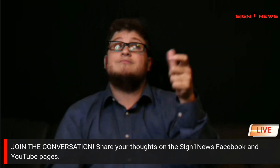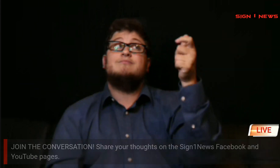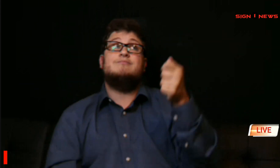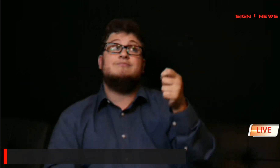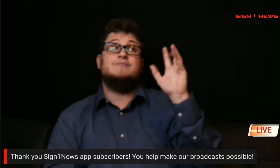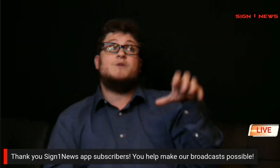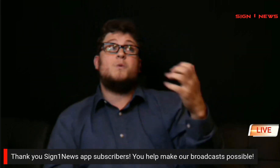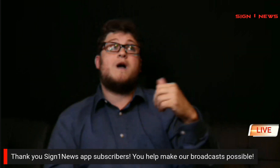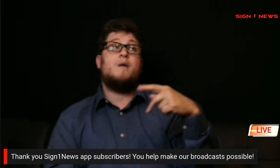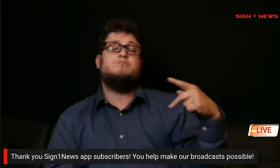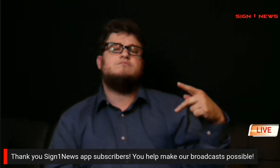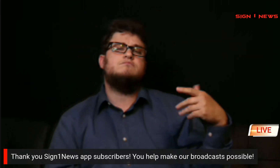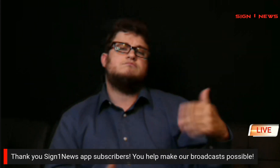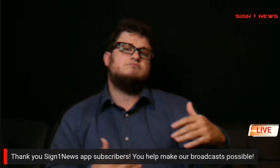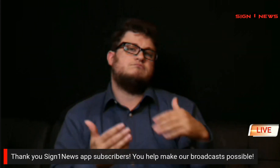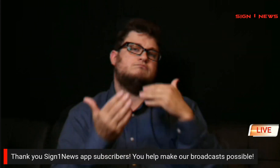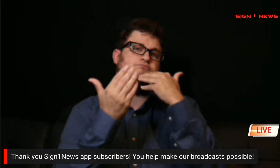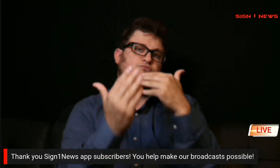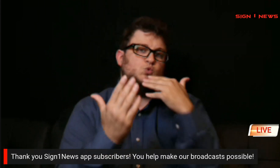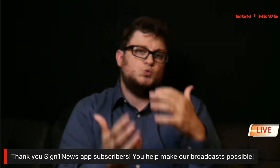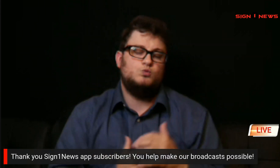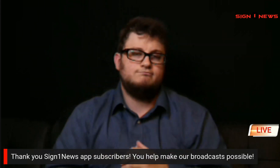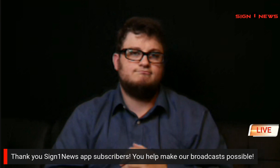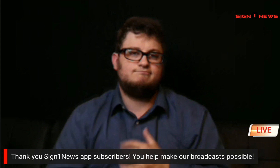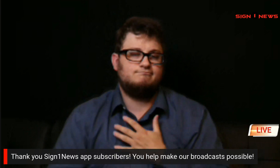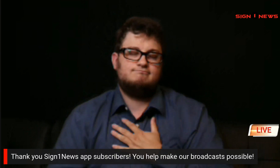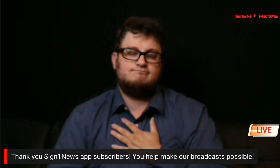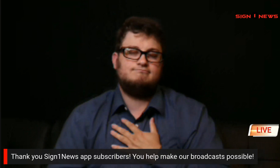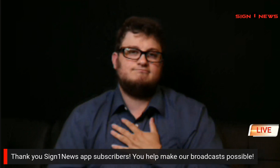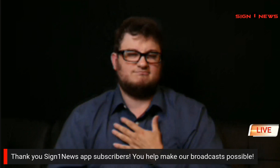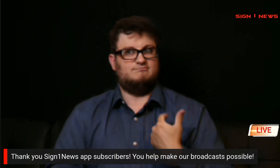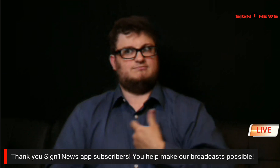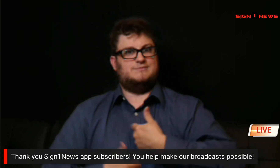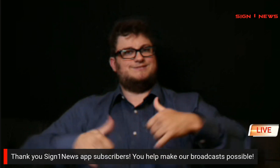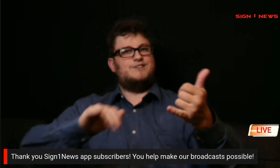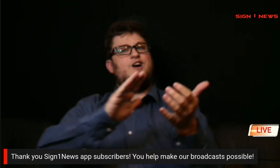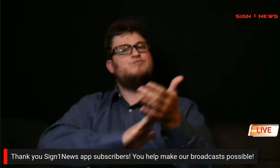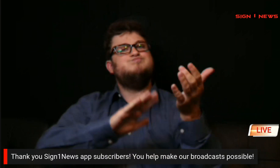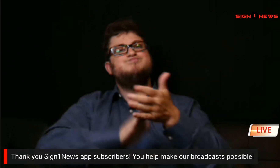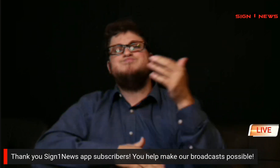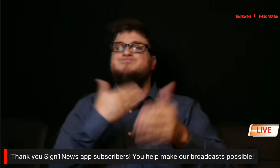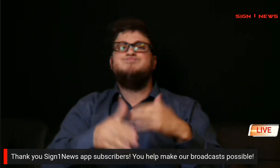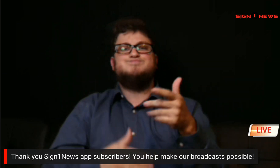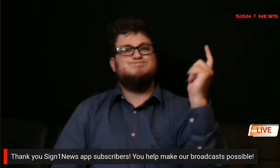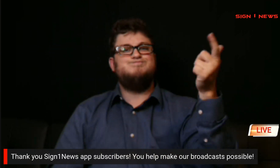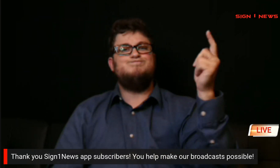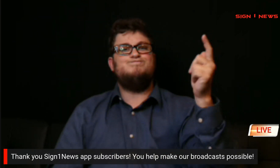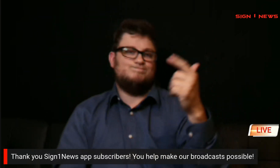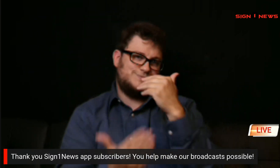a big thank you to our sign one news app subscribers you help make this broadcast happen thank you